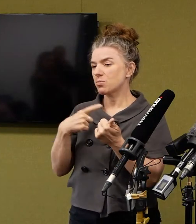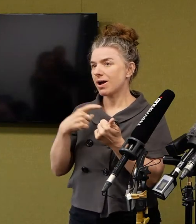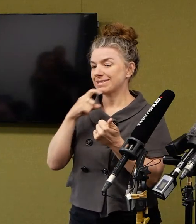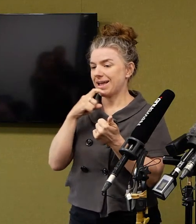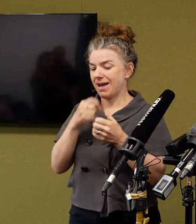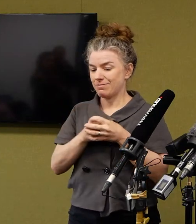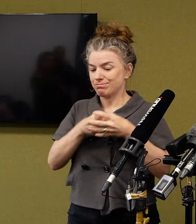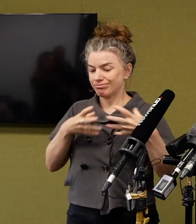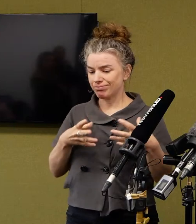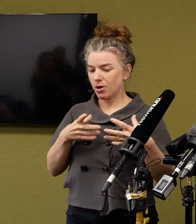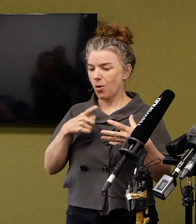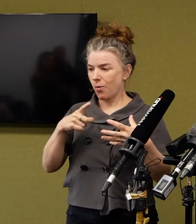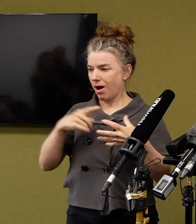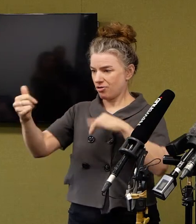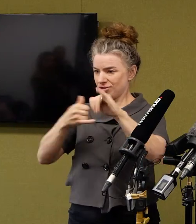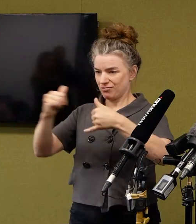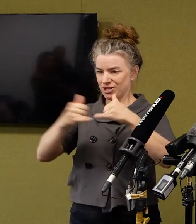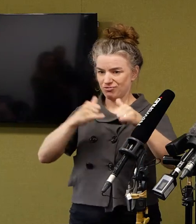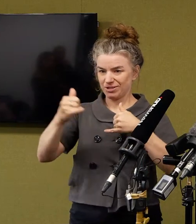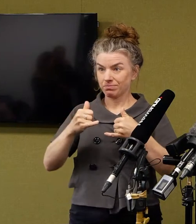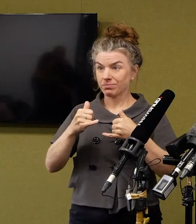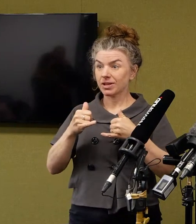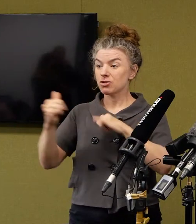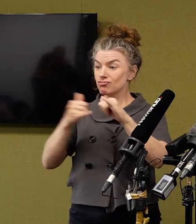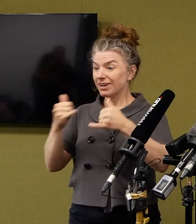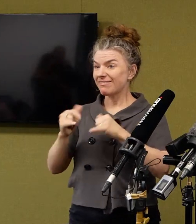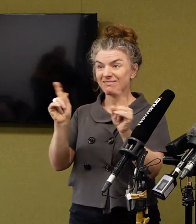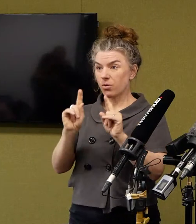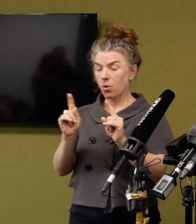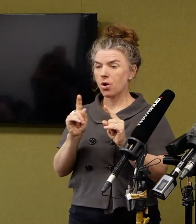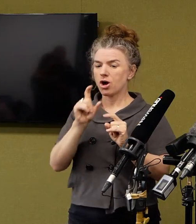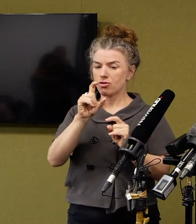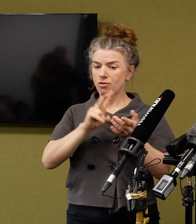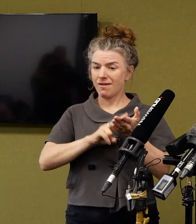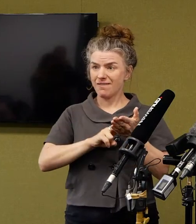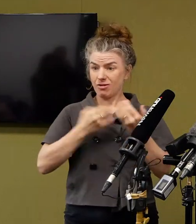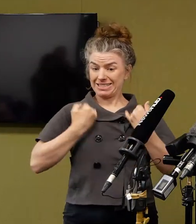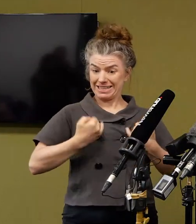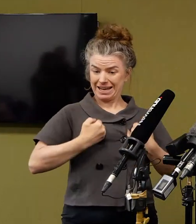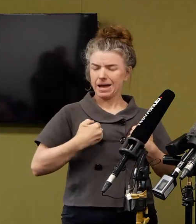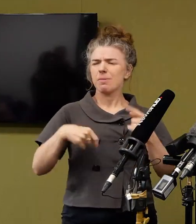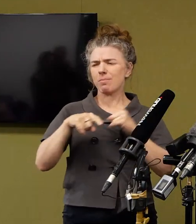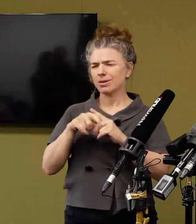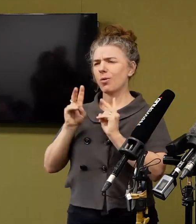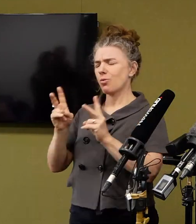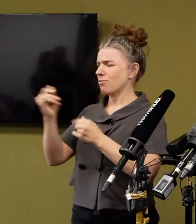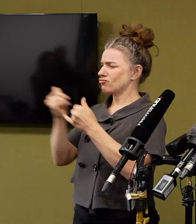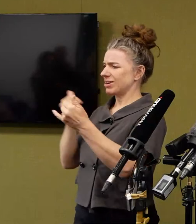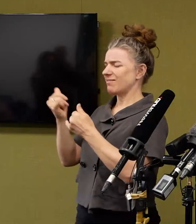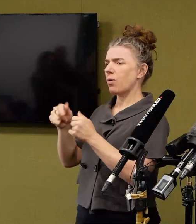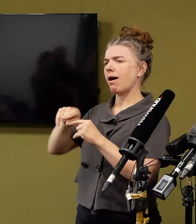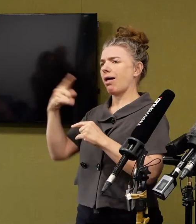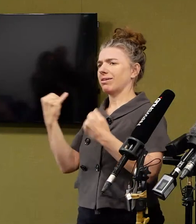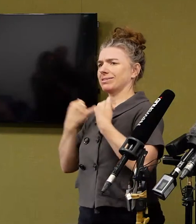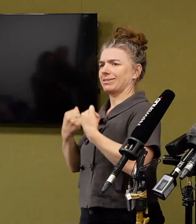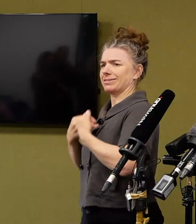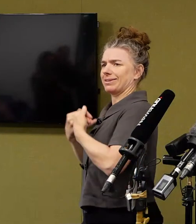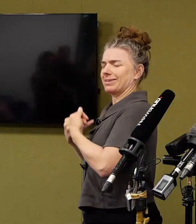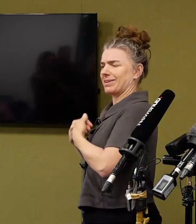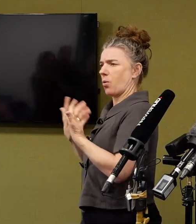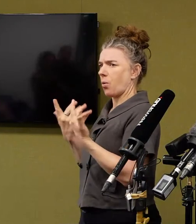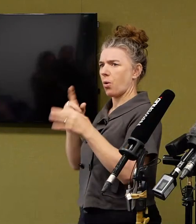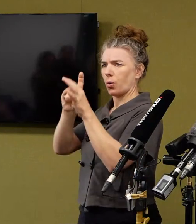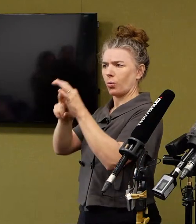both calls related to novel coronavirus and, of course, the usual Healthline calls for people who have health issues they